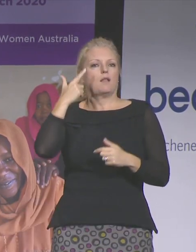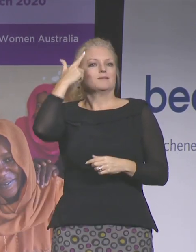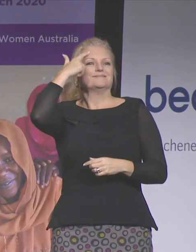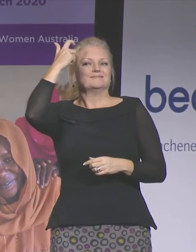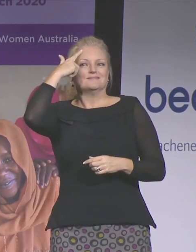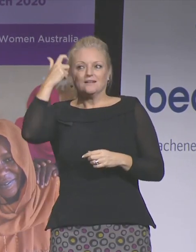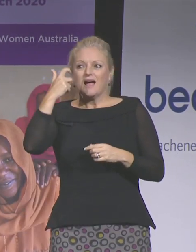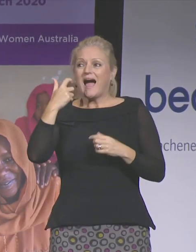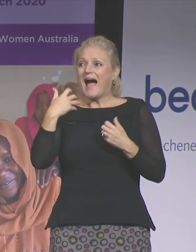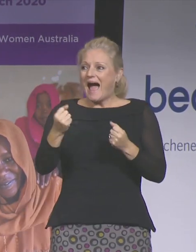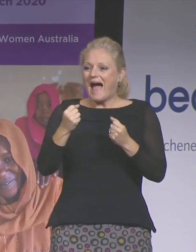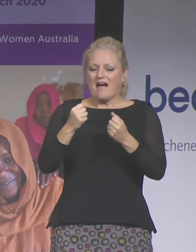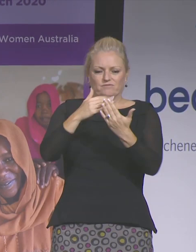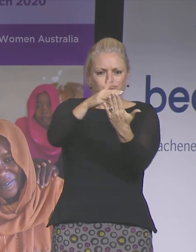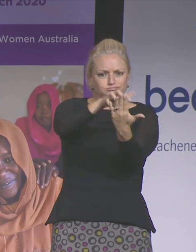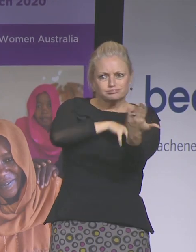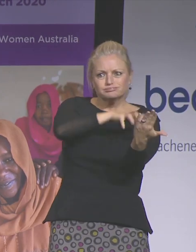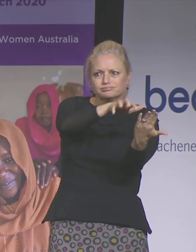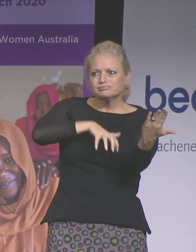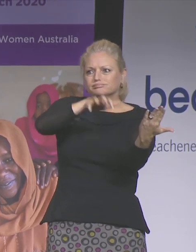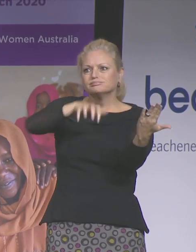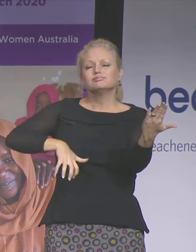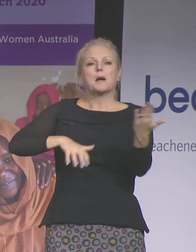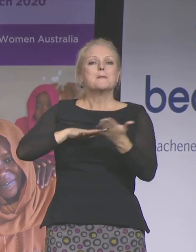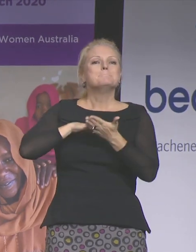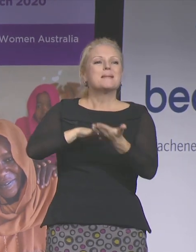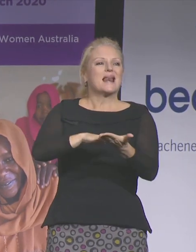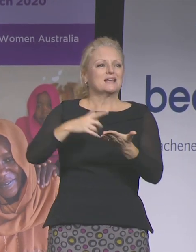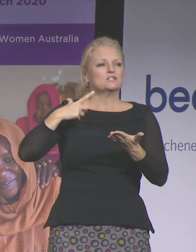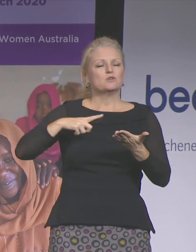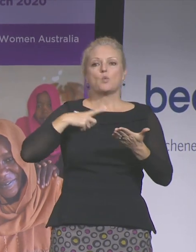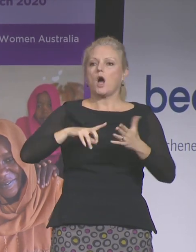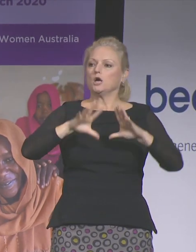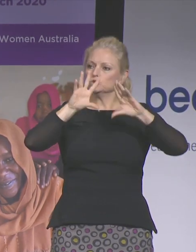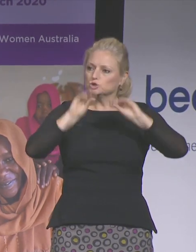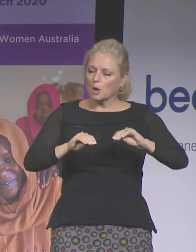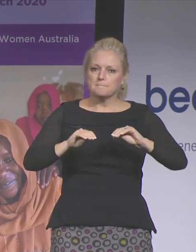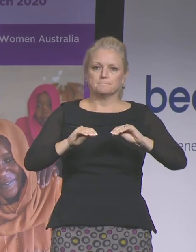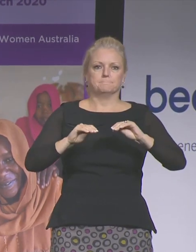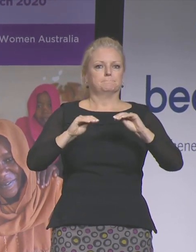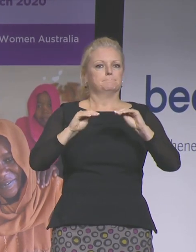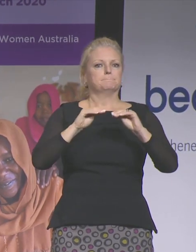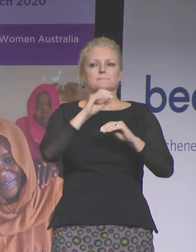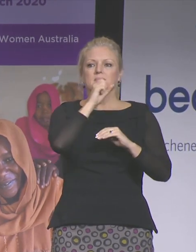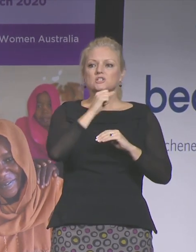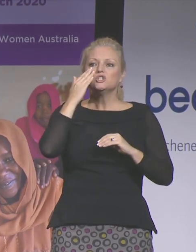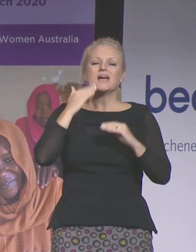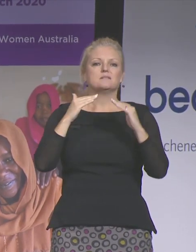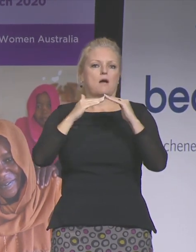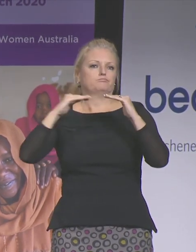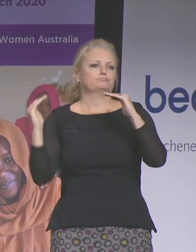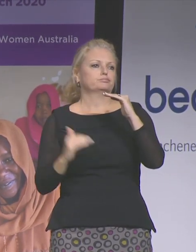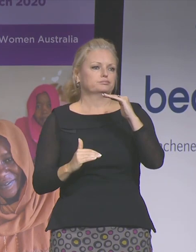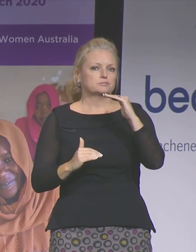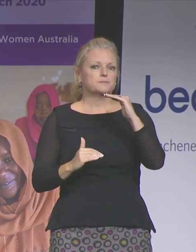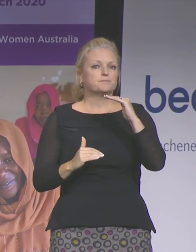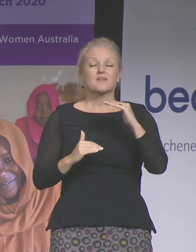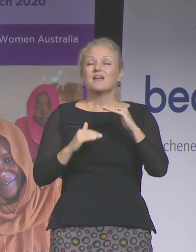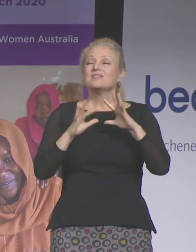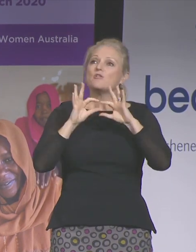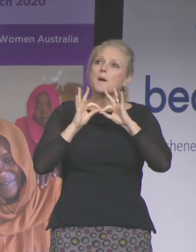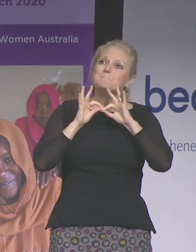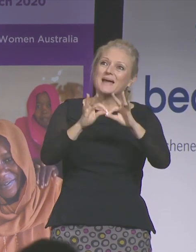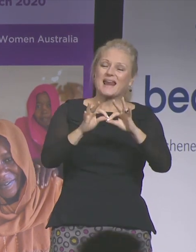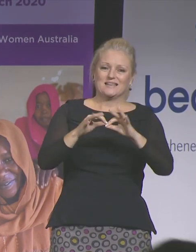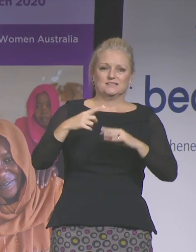why discrimination and gender equality should stop. And there are literally billions of reasons out there.